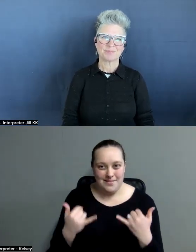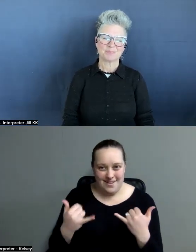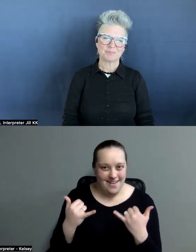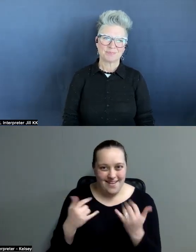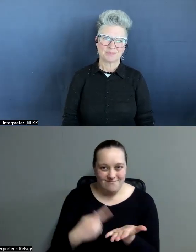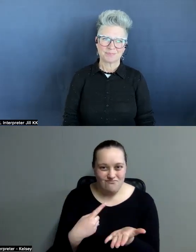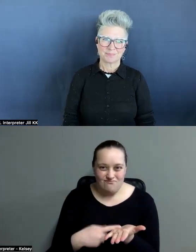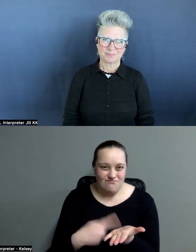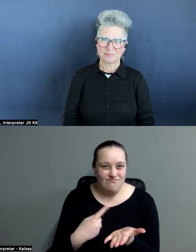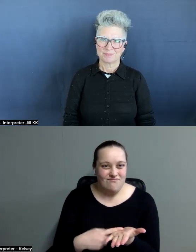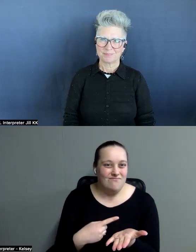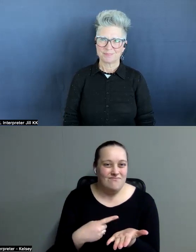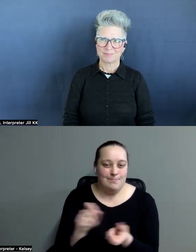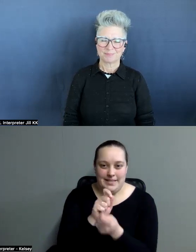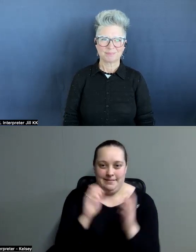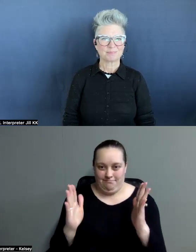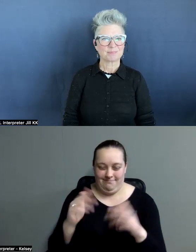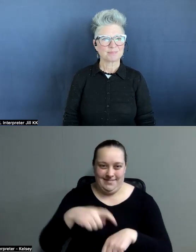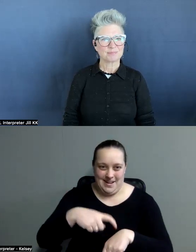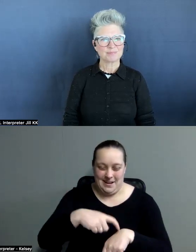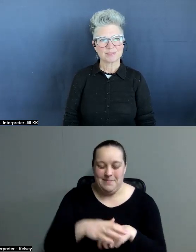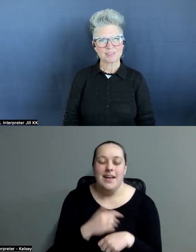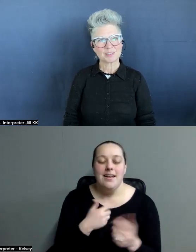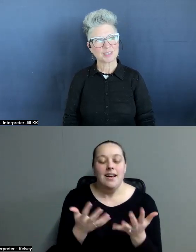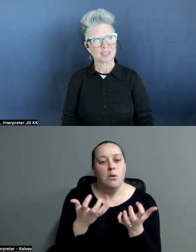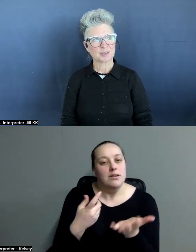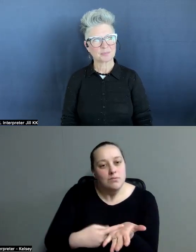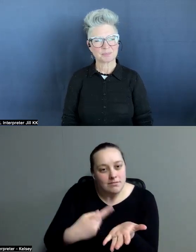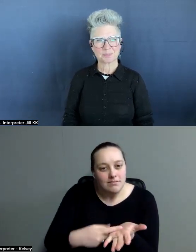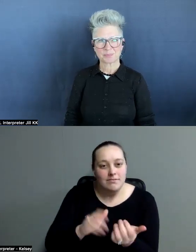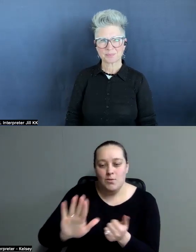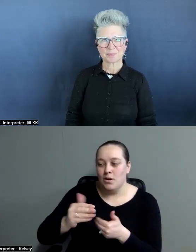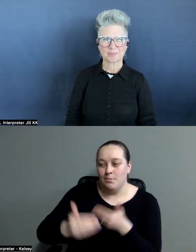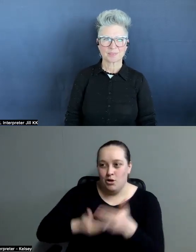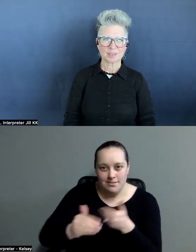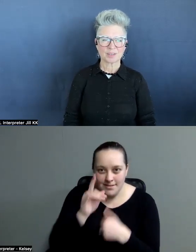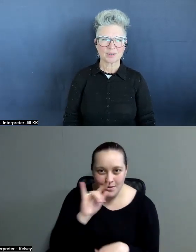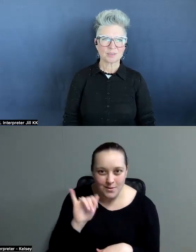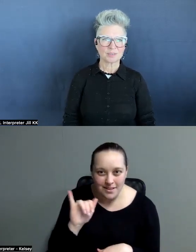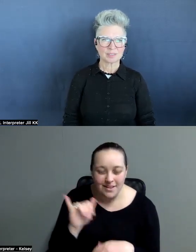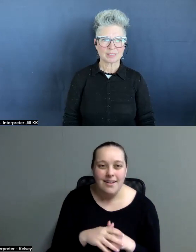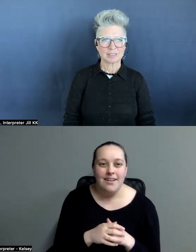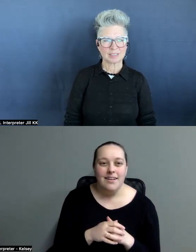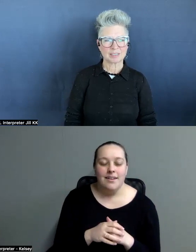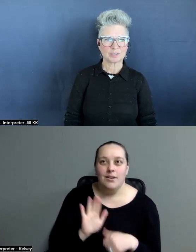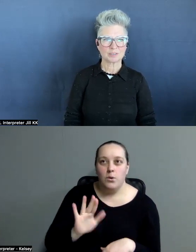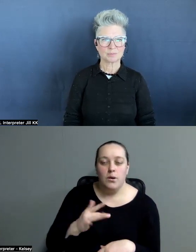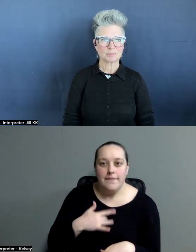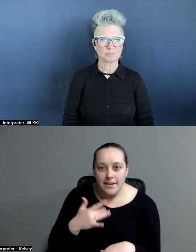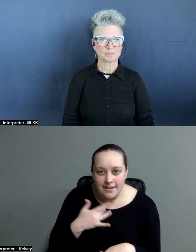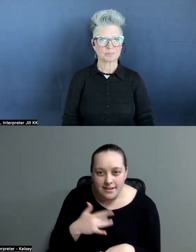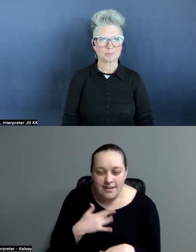a specific amount of time was to talk about the process of how you feel and how to